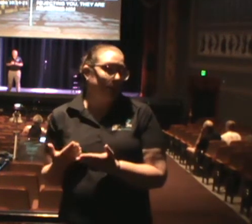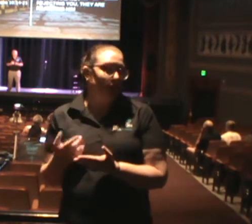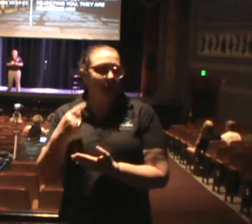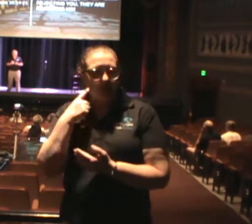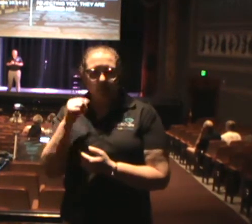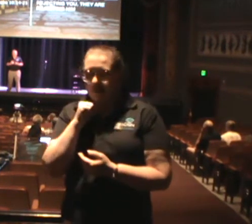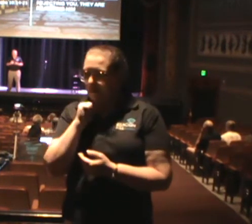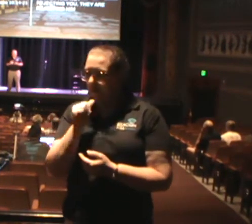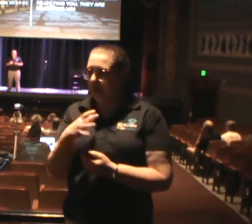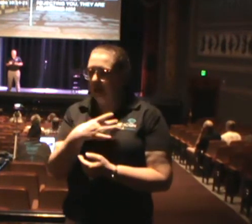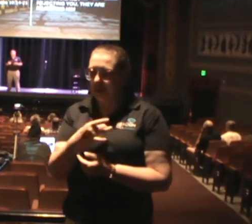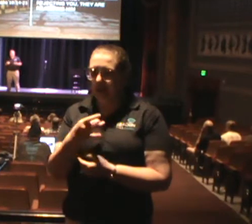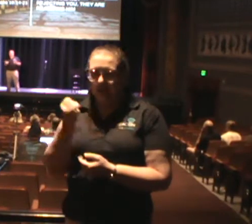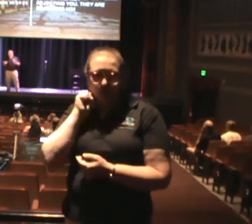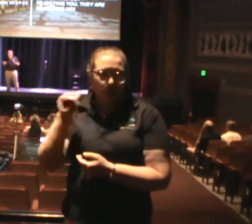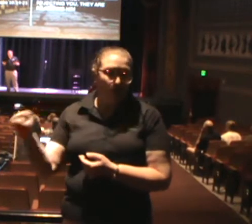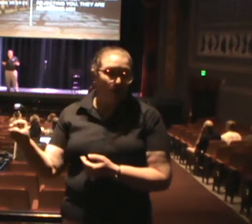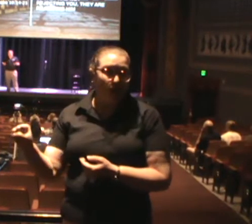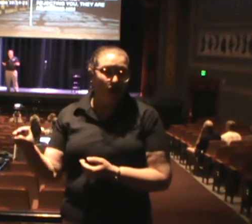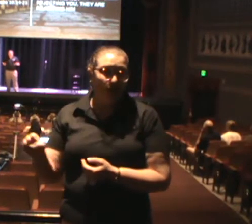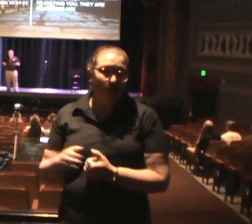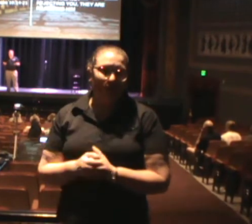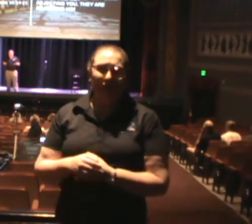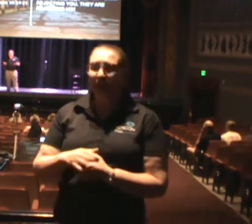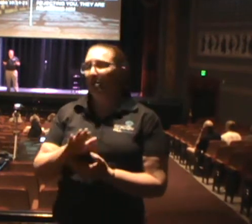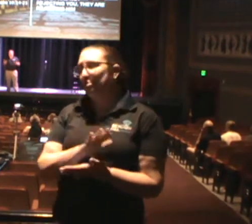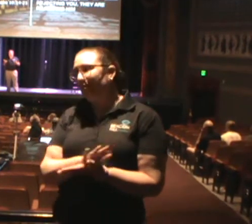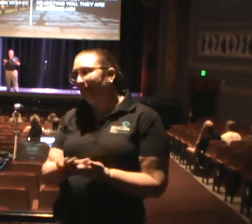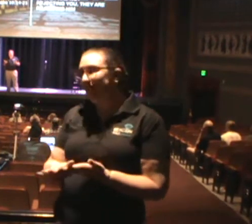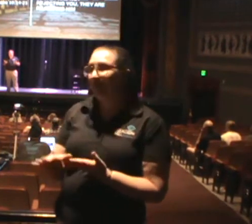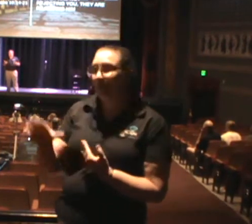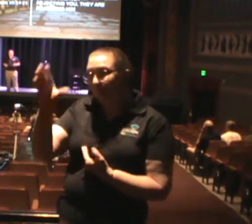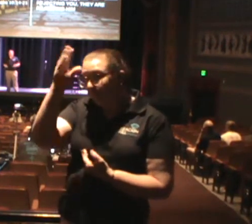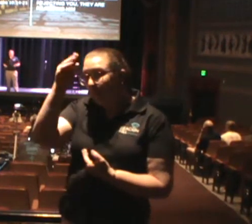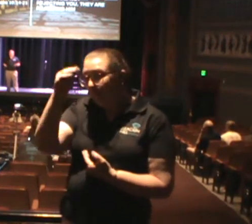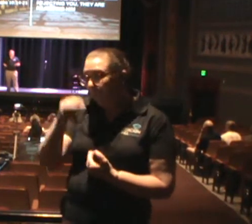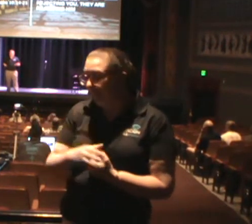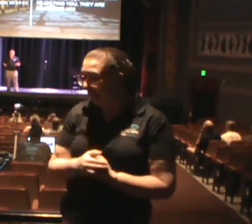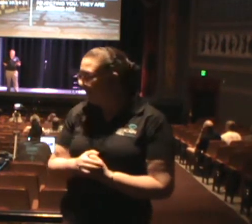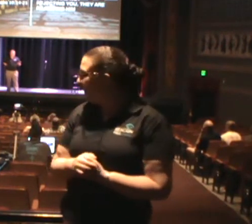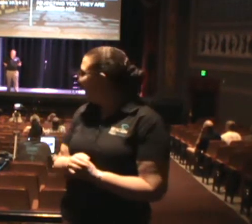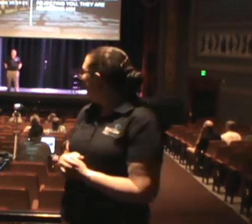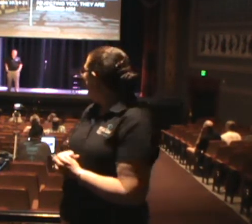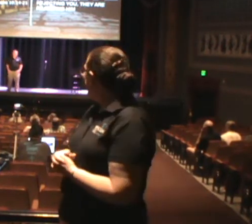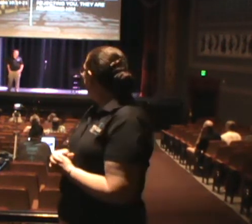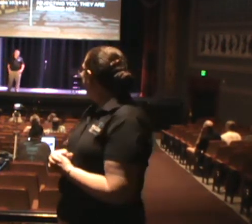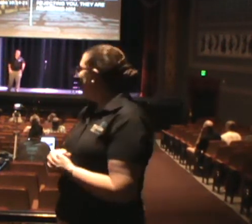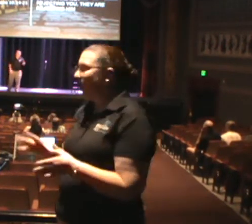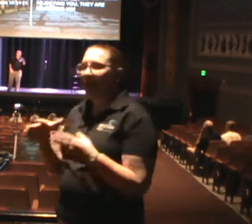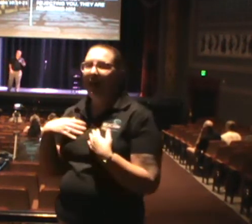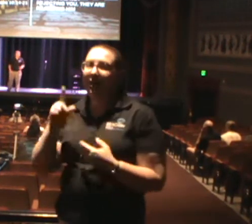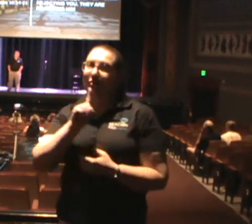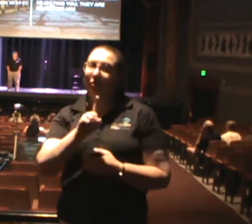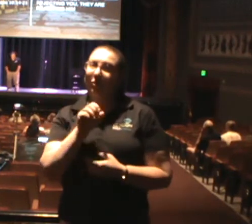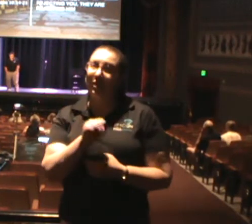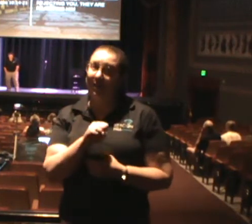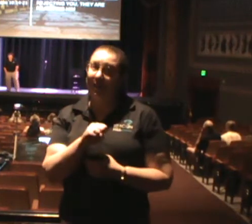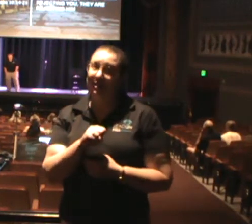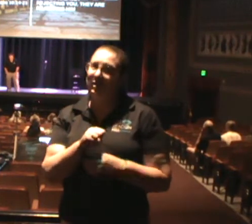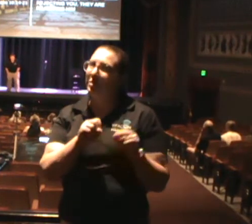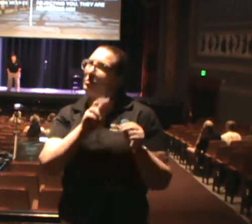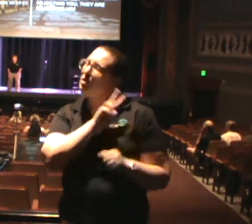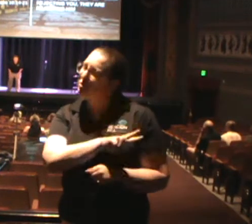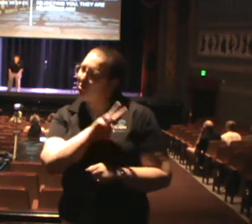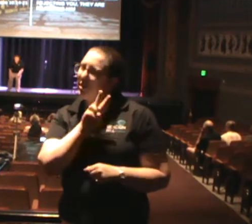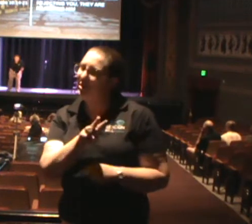rejection. And you know what? Because I'm a nice guy, inevitably. I've never got, I got one yes in my life and it's been 22 great